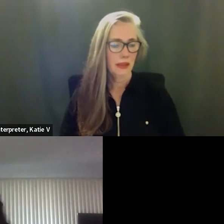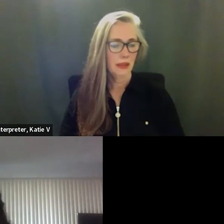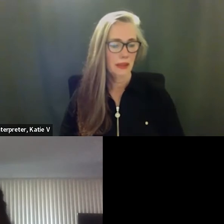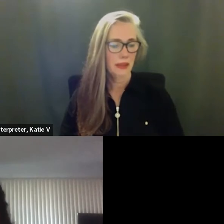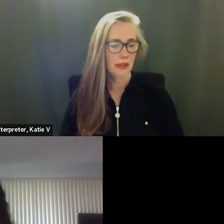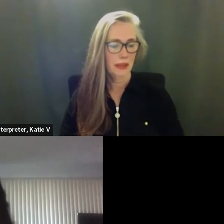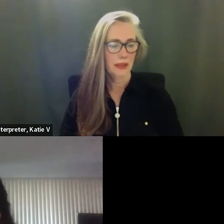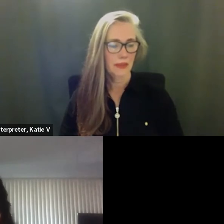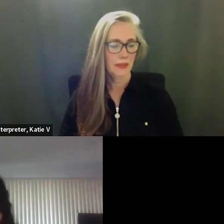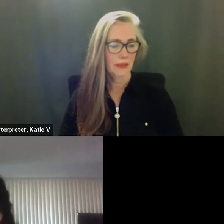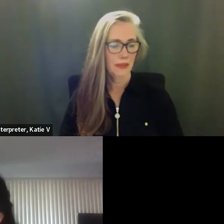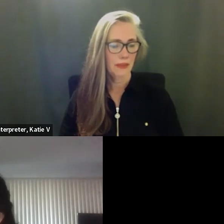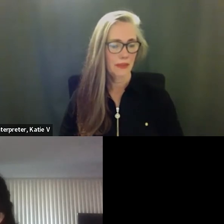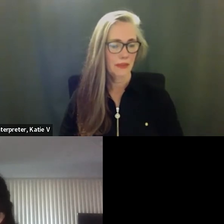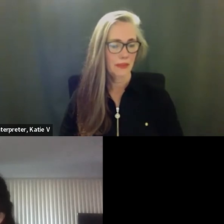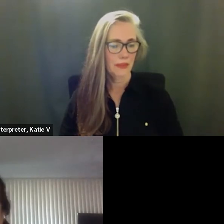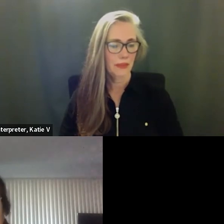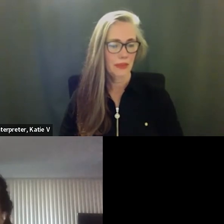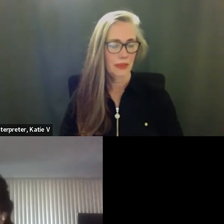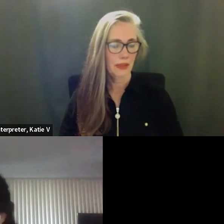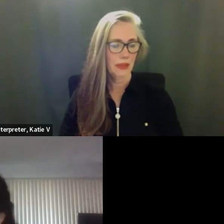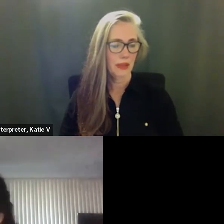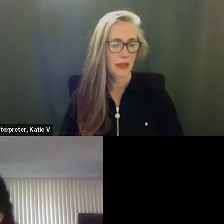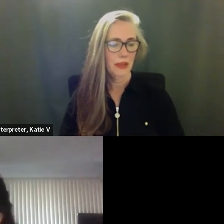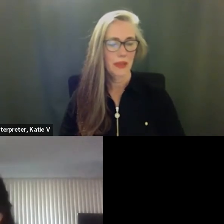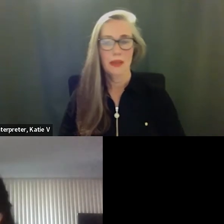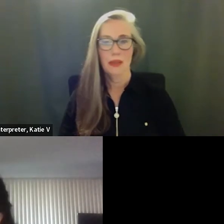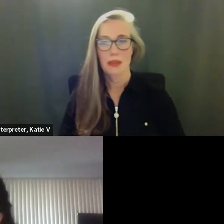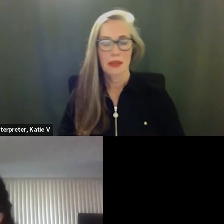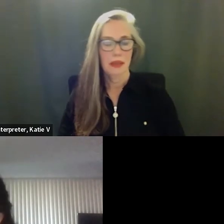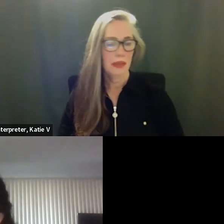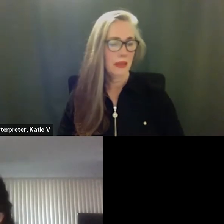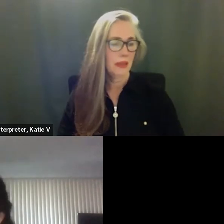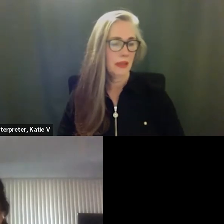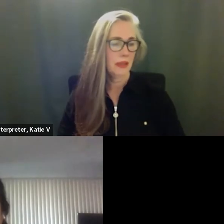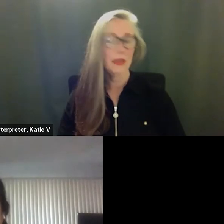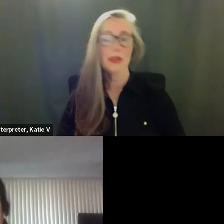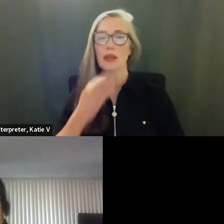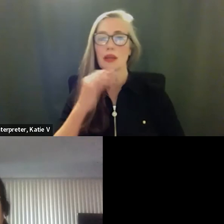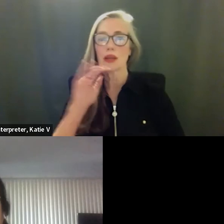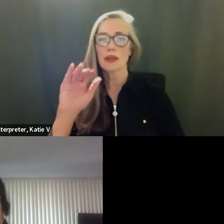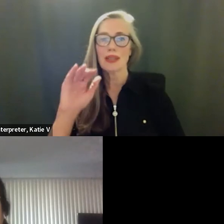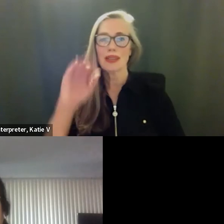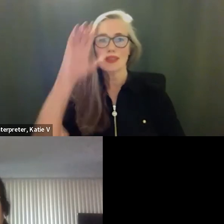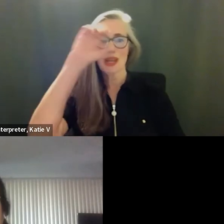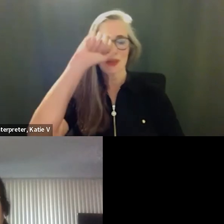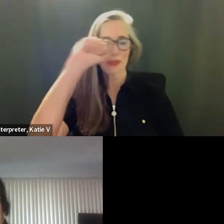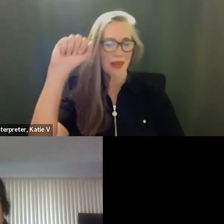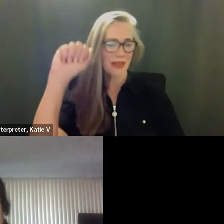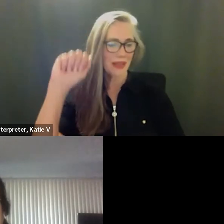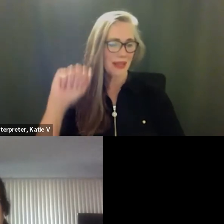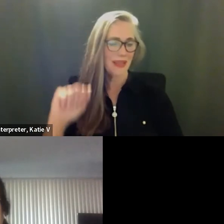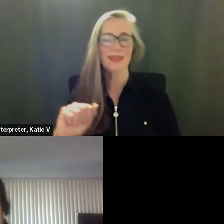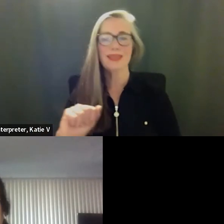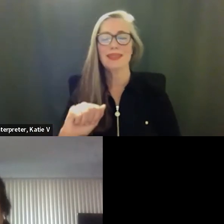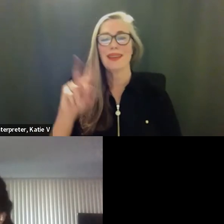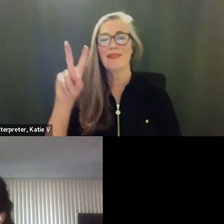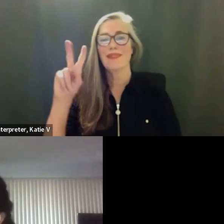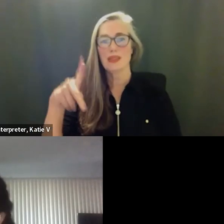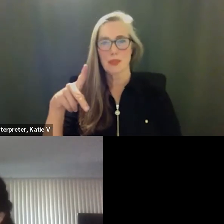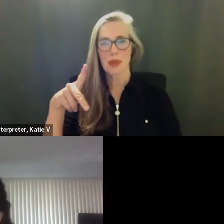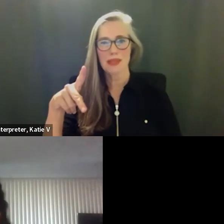mr vince uh thank you good evening uh president munoz vice president sims moden